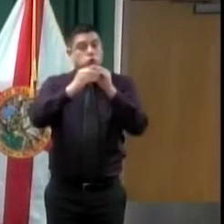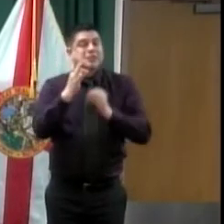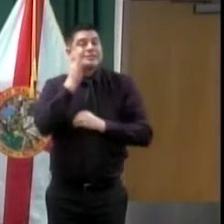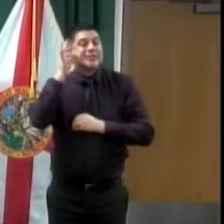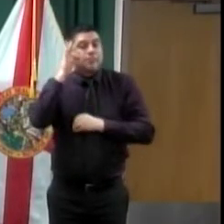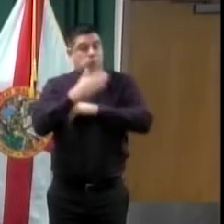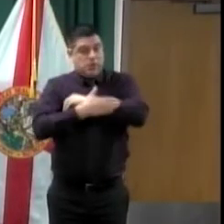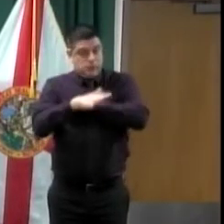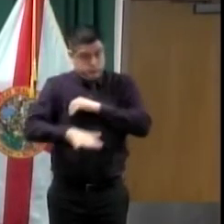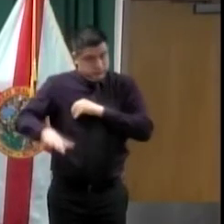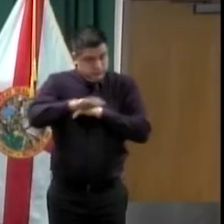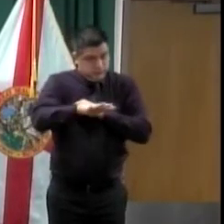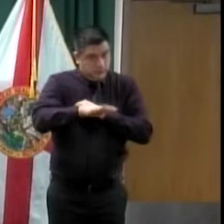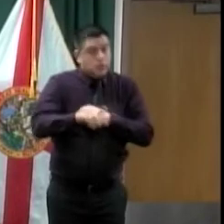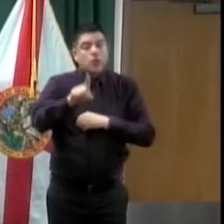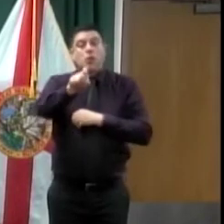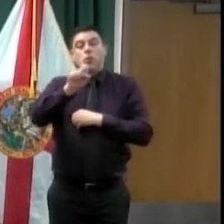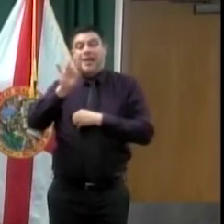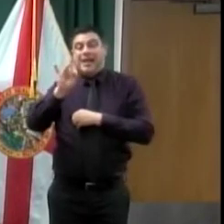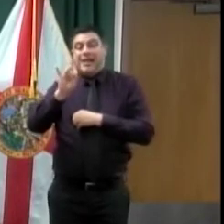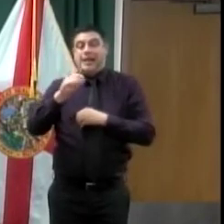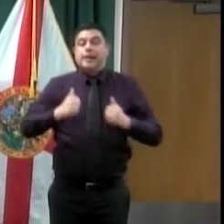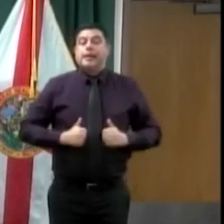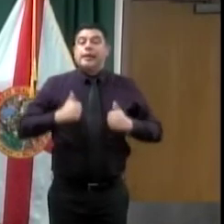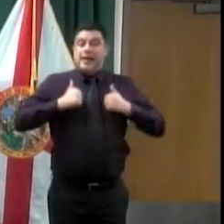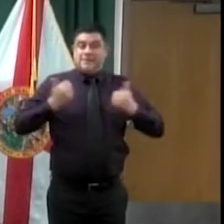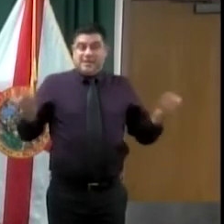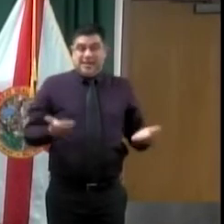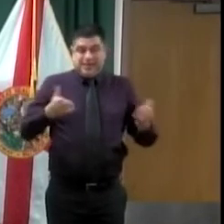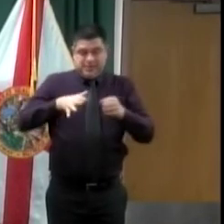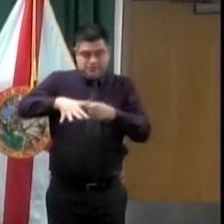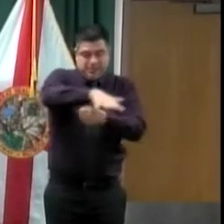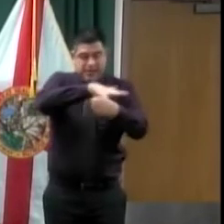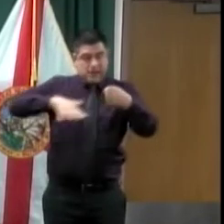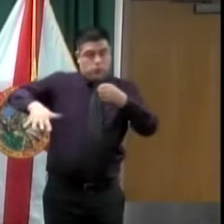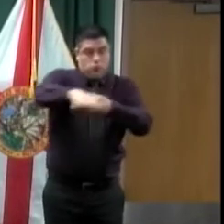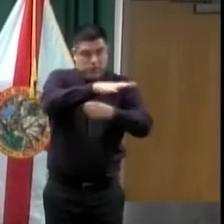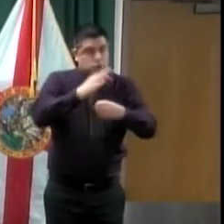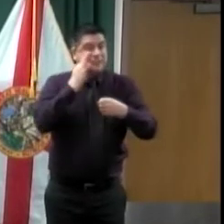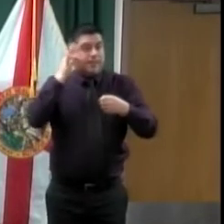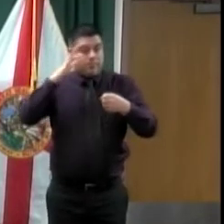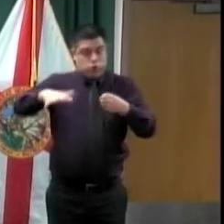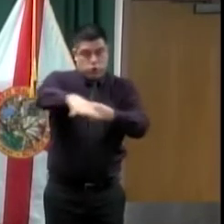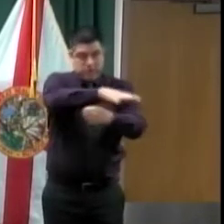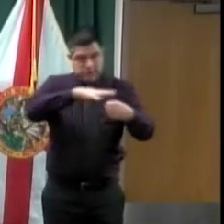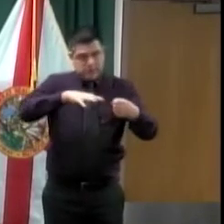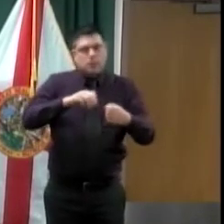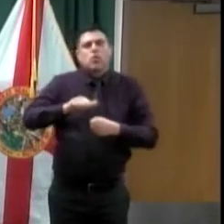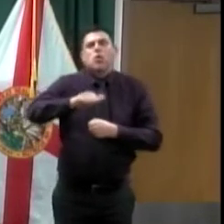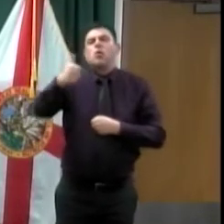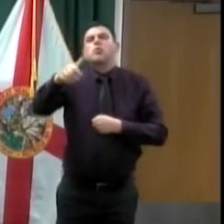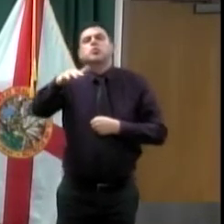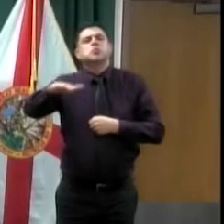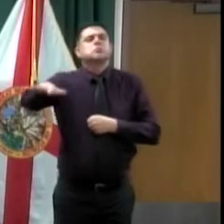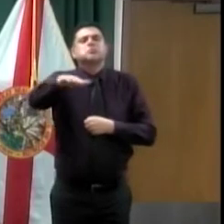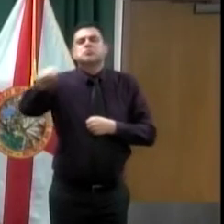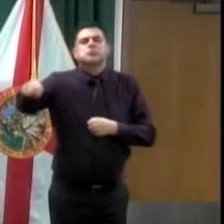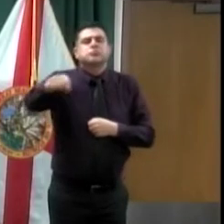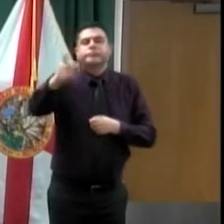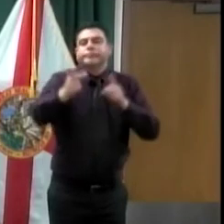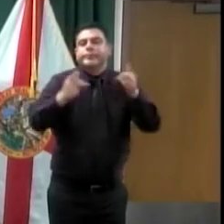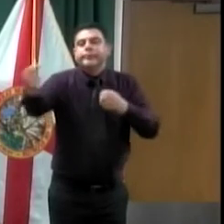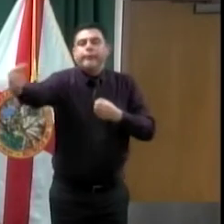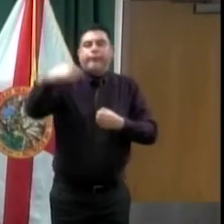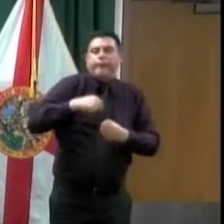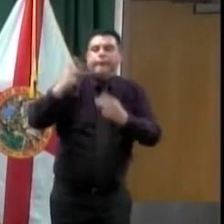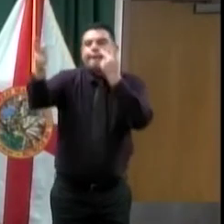residents. The remaining are individuals that have traveled to the area. They may have been visiting family or they may have just traveled